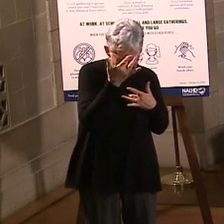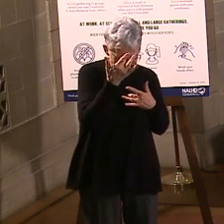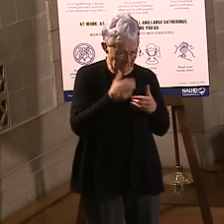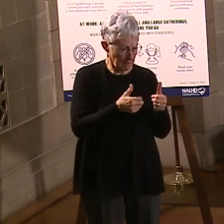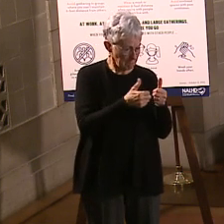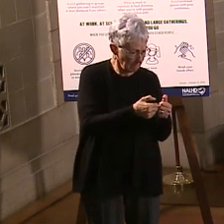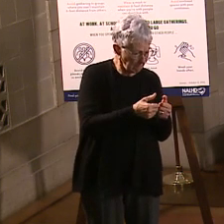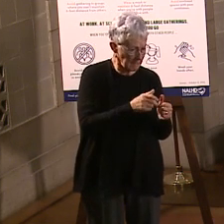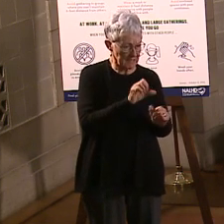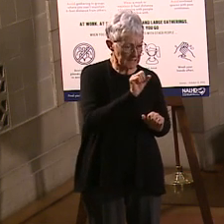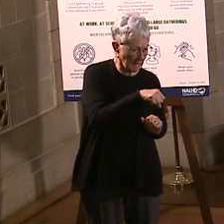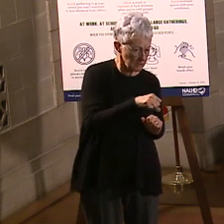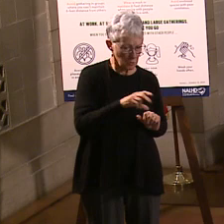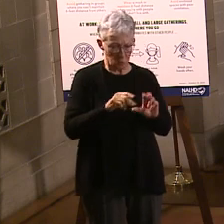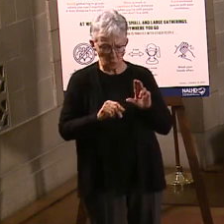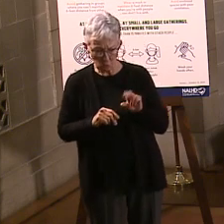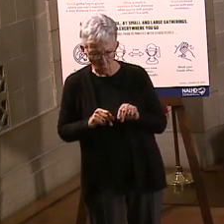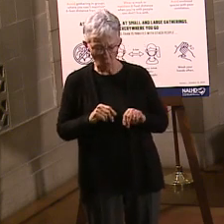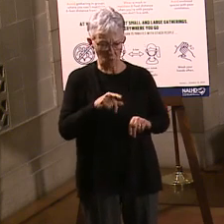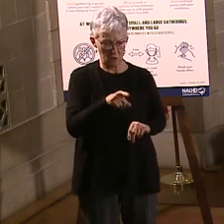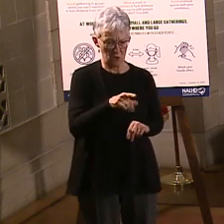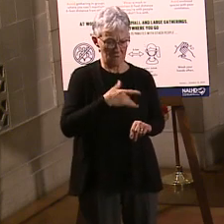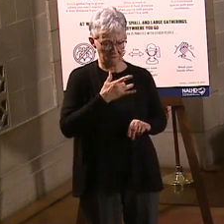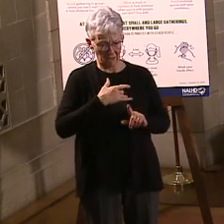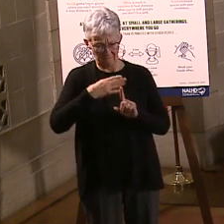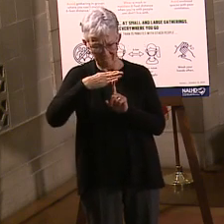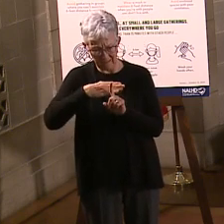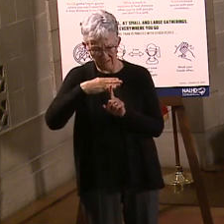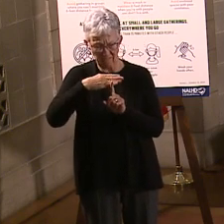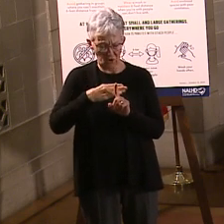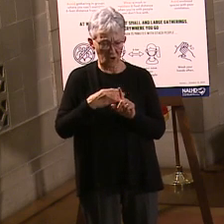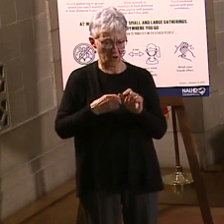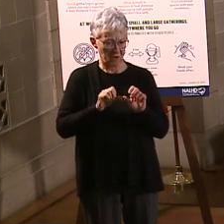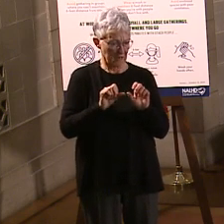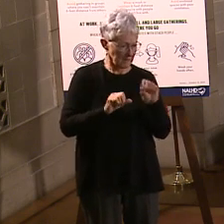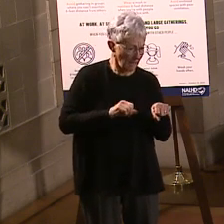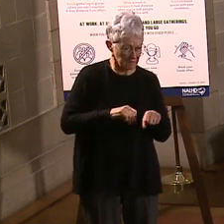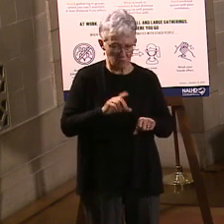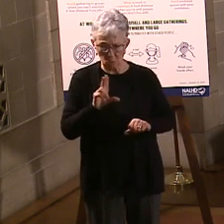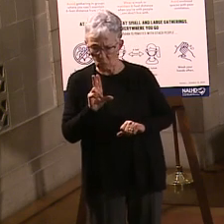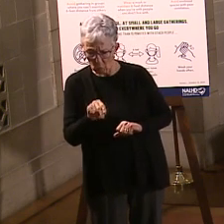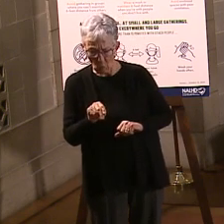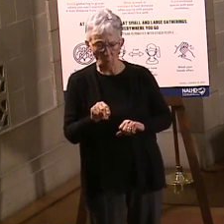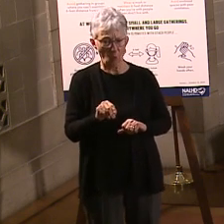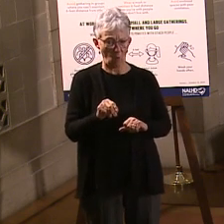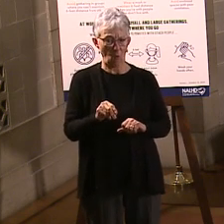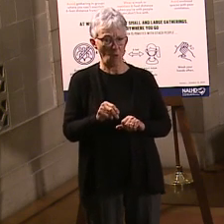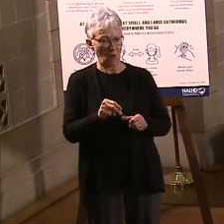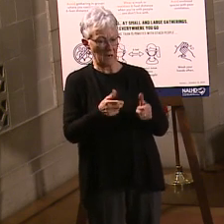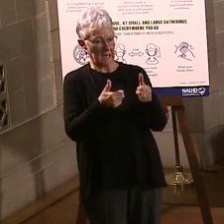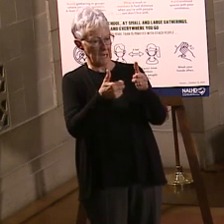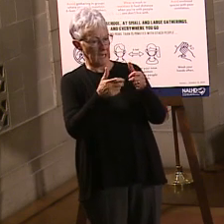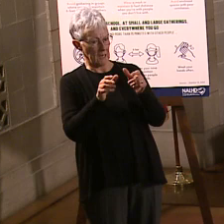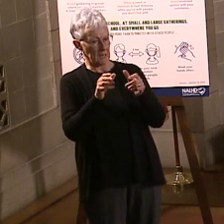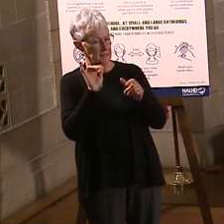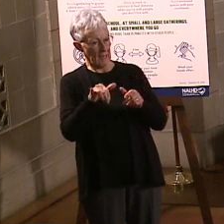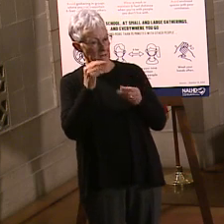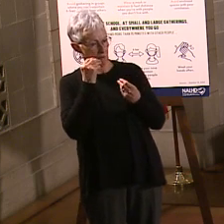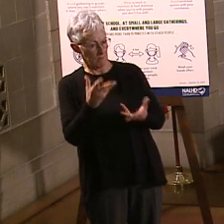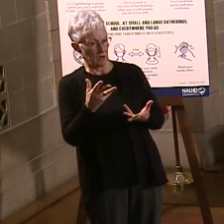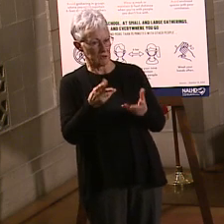make sure that we really are getting the facts about how this is working. We don't expect everybody to have adverse reactions. So don't be concerned about getting the vaccine.